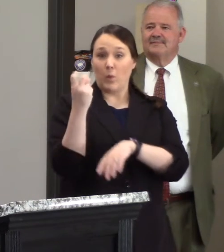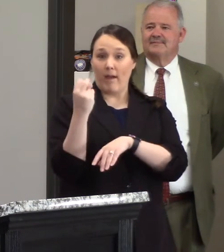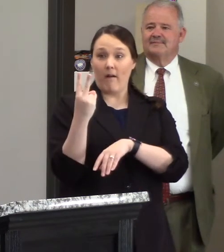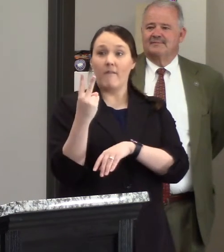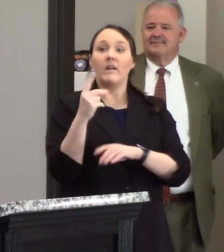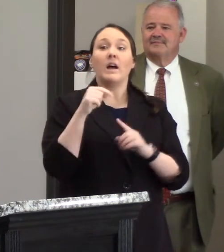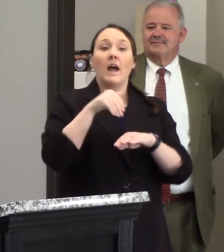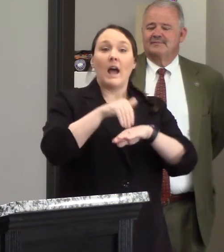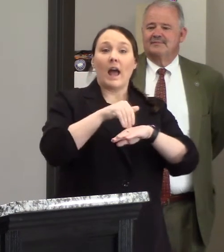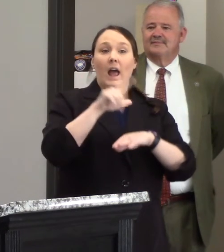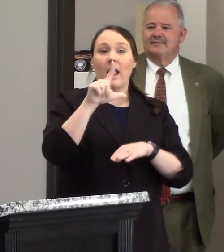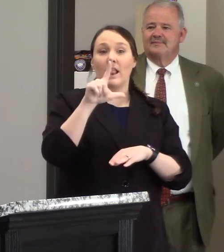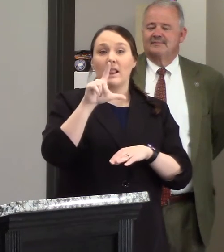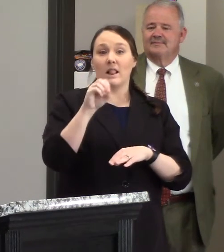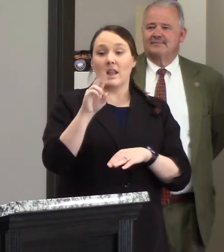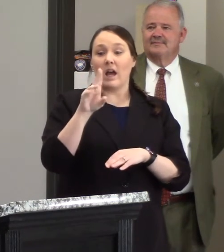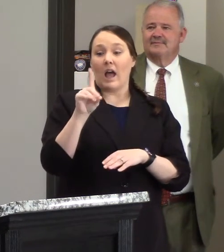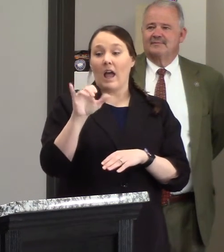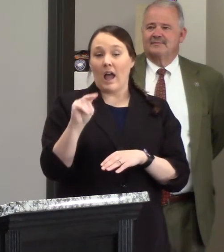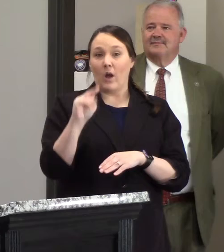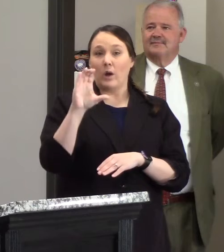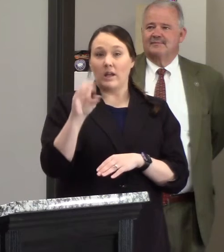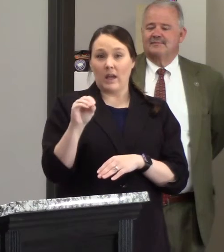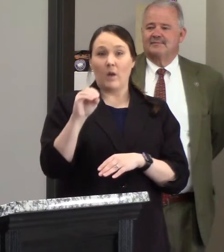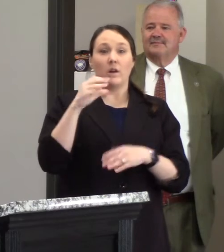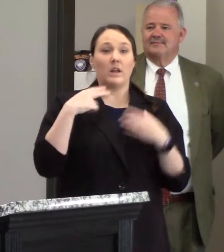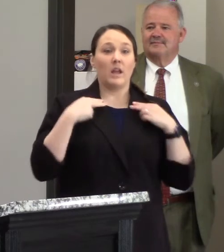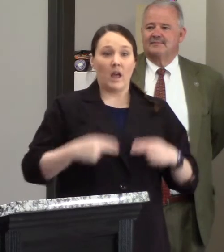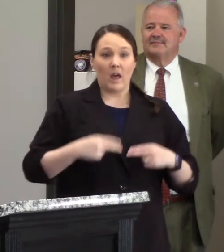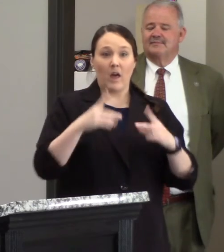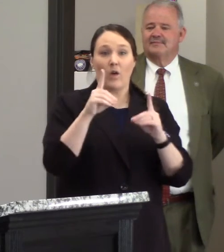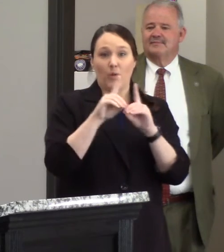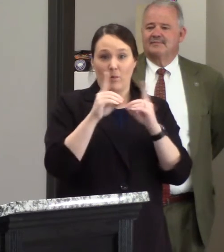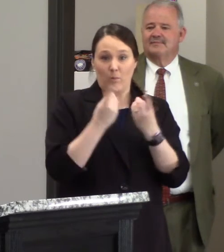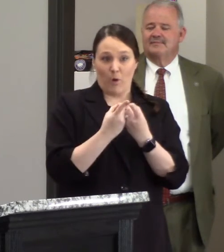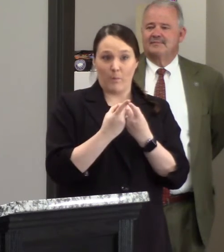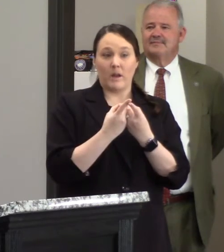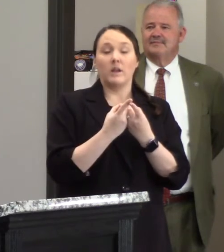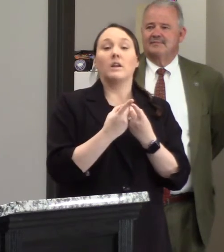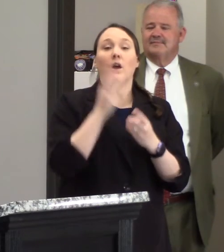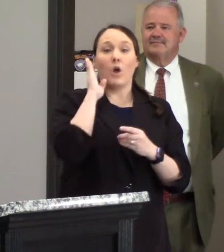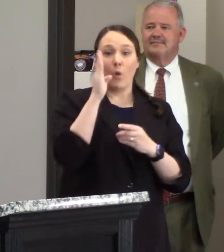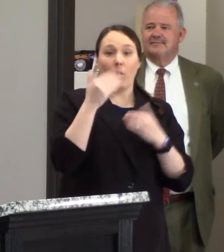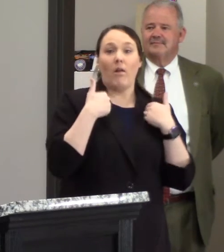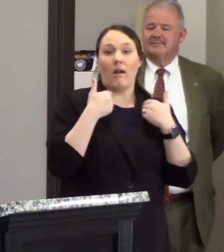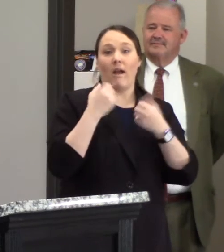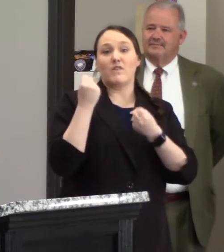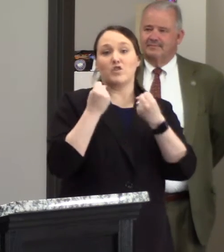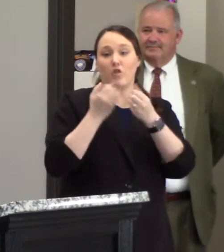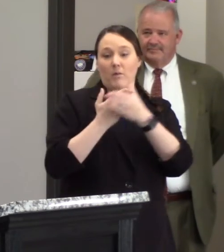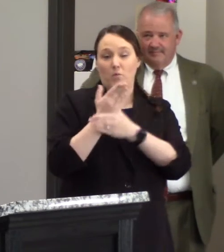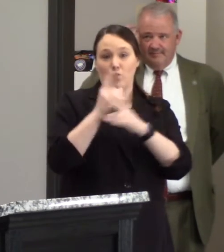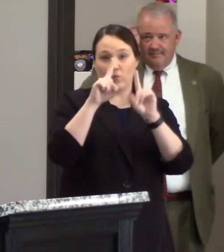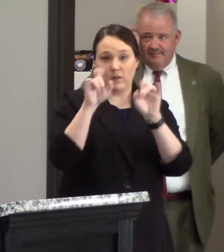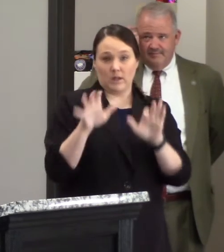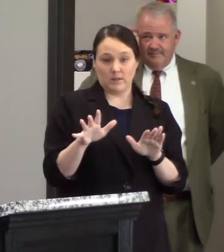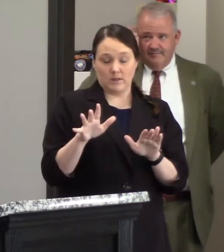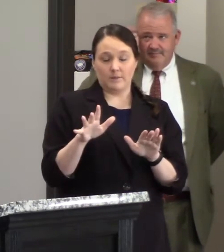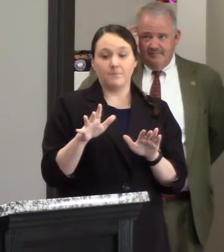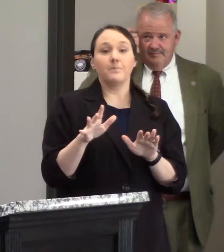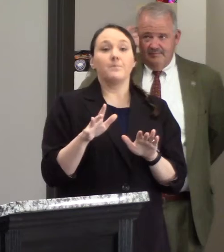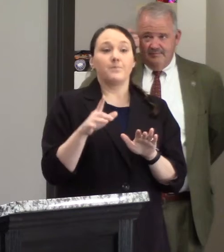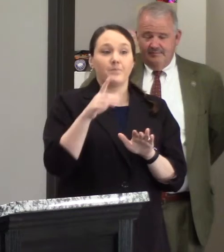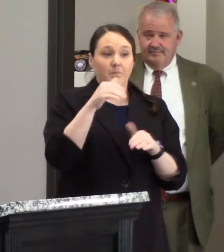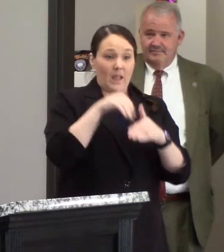the loudon county health department that is at the corner of raider avenue and commerce street will have drive-through testing now they the state and the